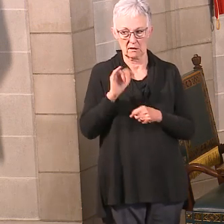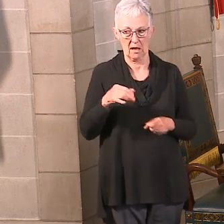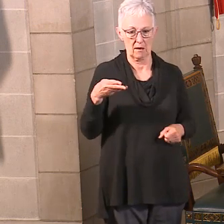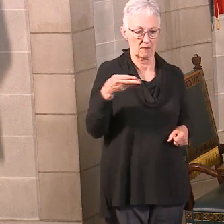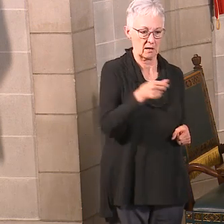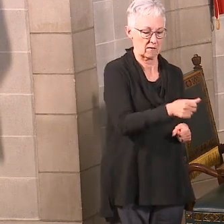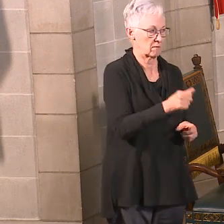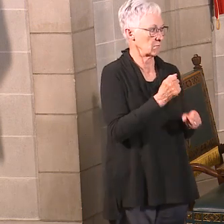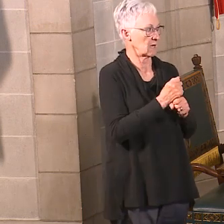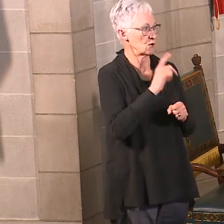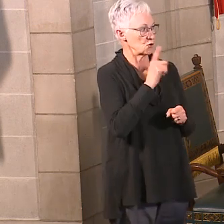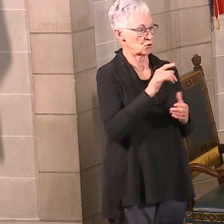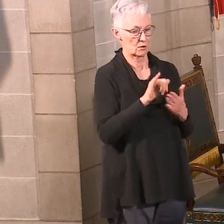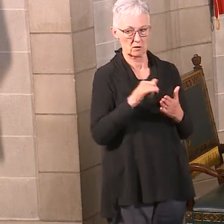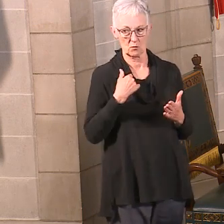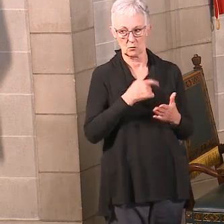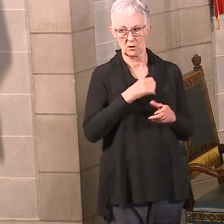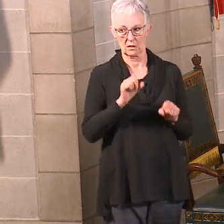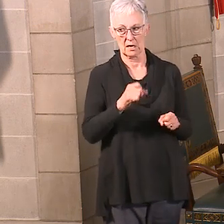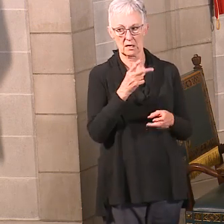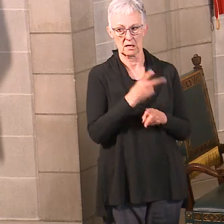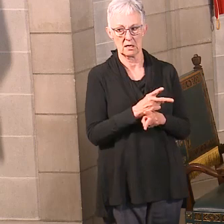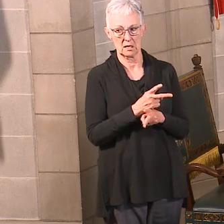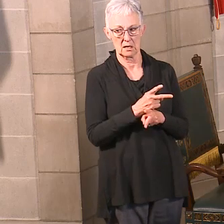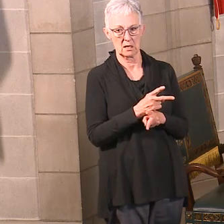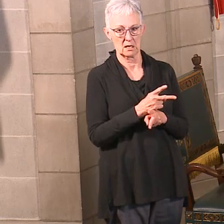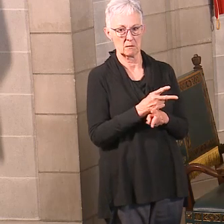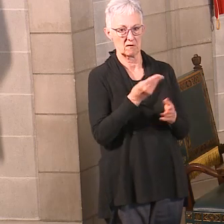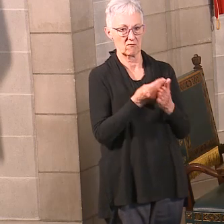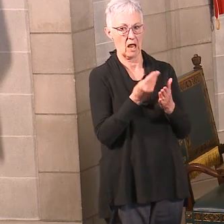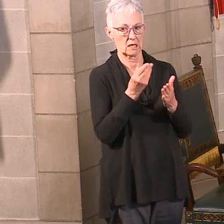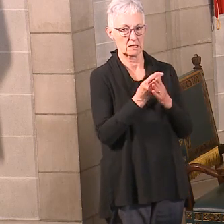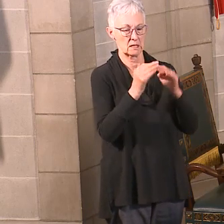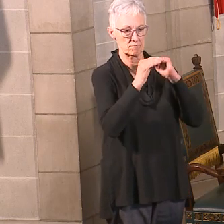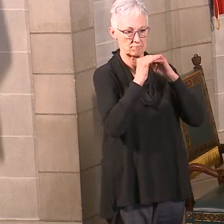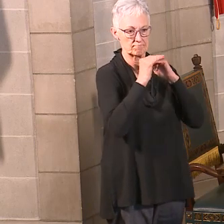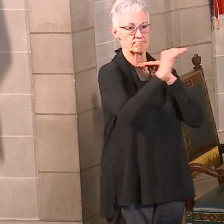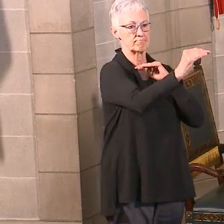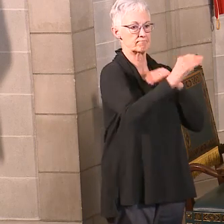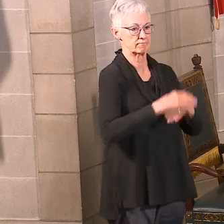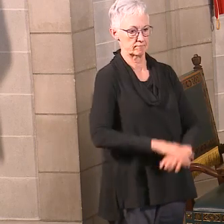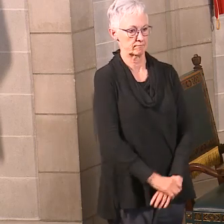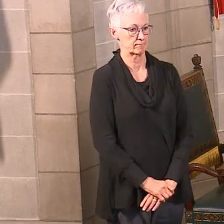making sure that we're going to be able to keep funding, keep stability in the behavioral health system.